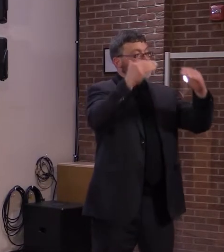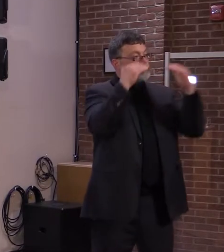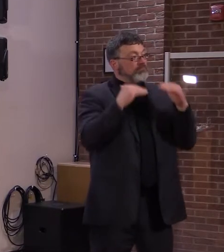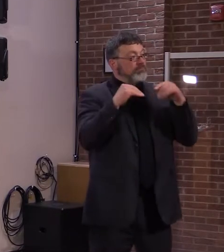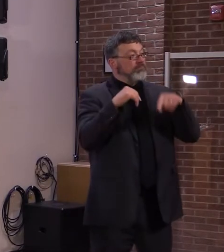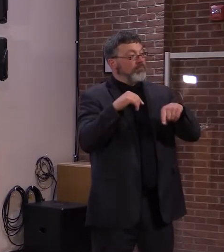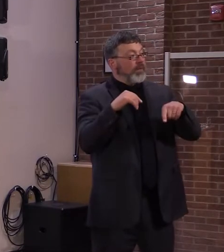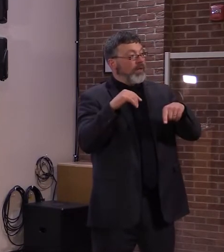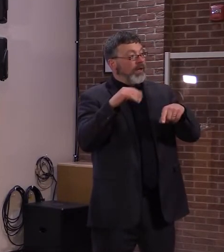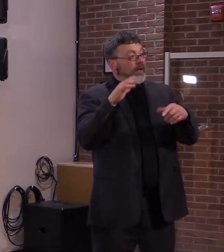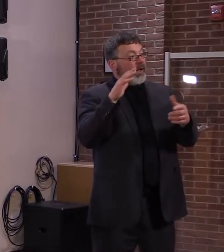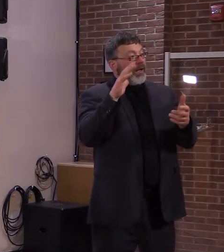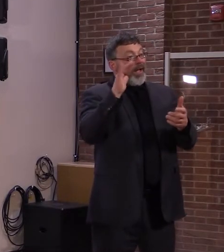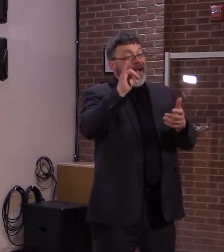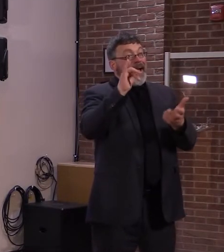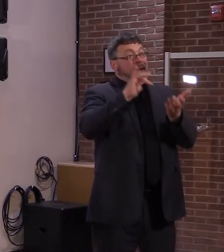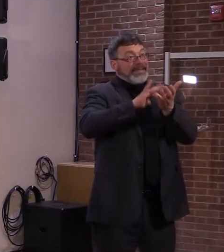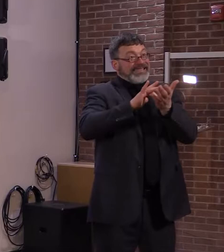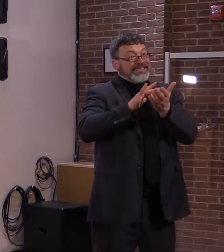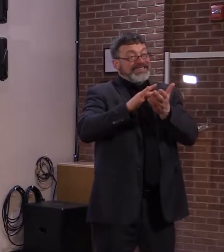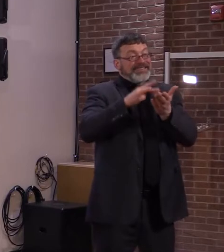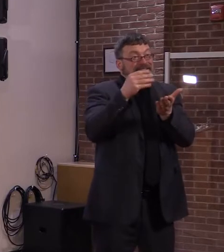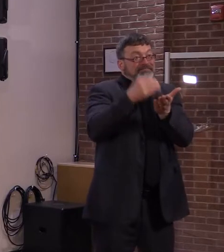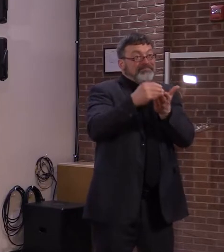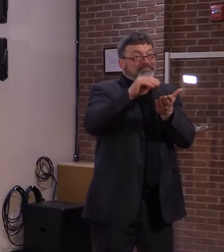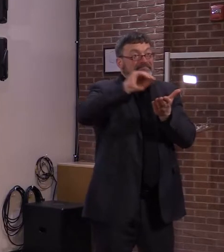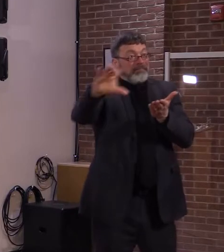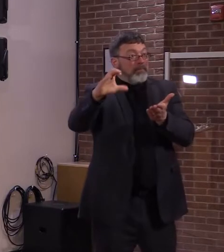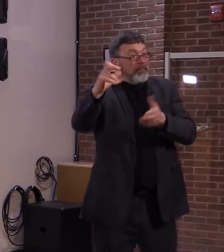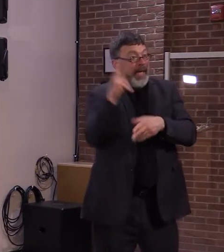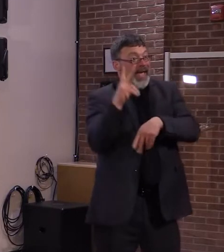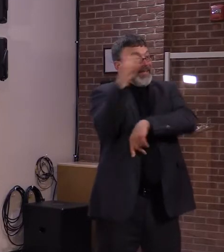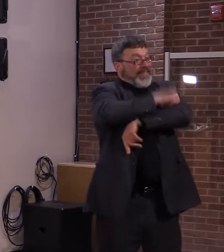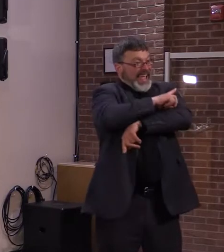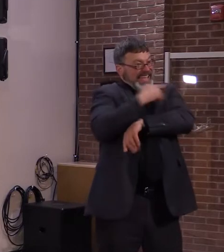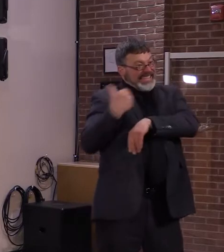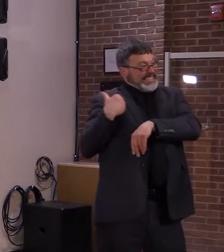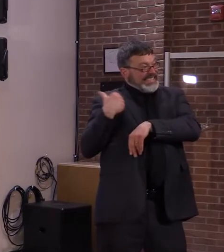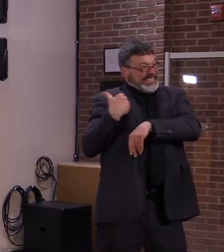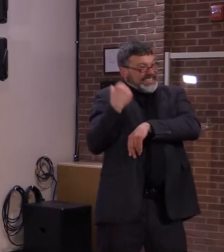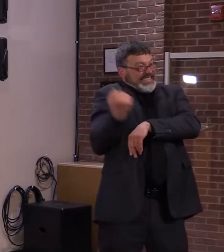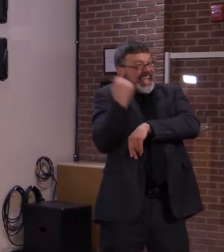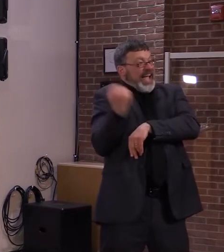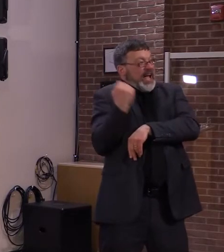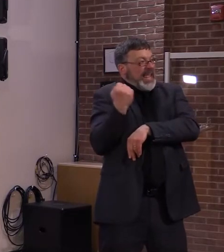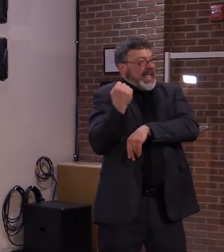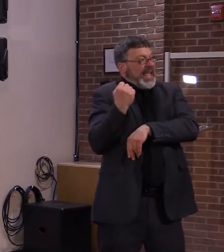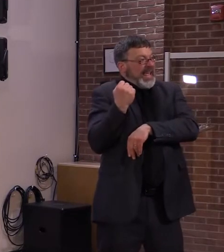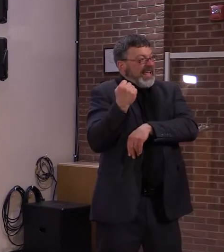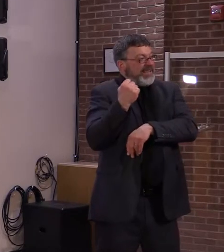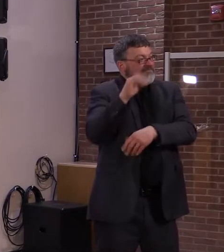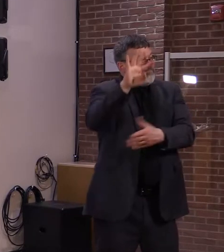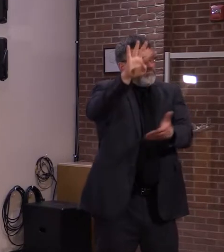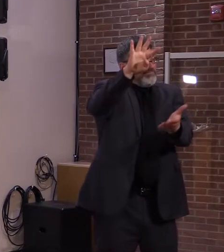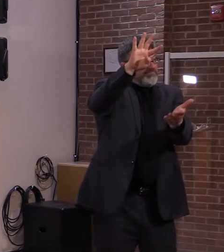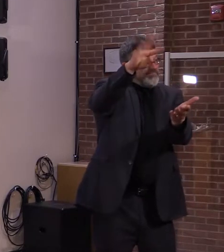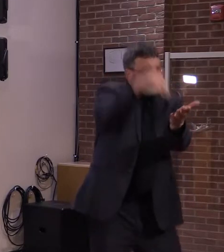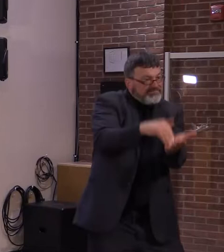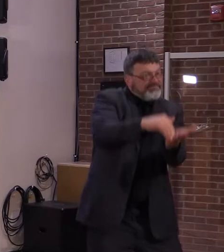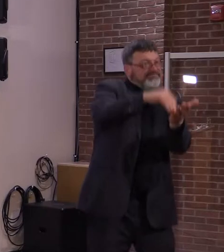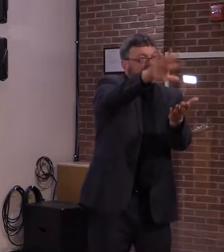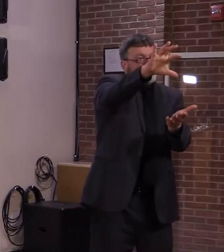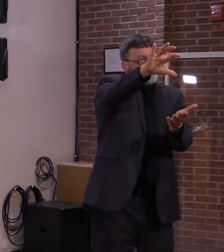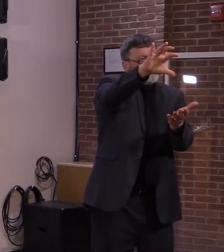last fall's Take-Back Day, the state collected about 4,500 pounds in unused medication.